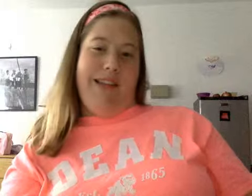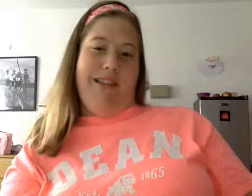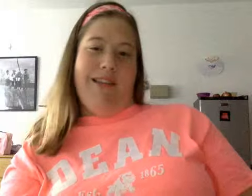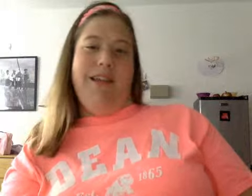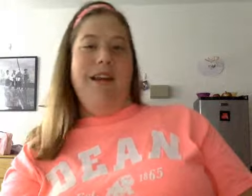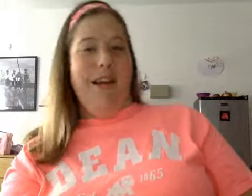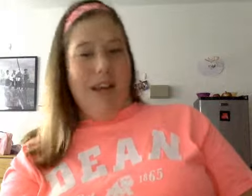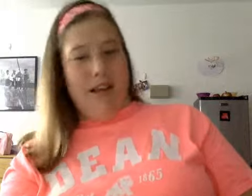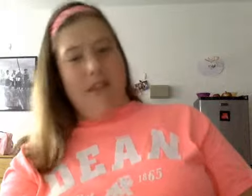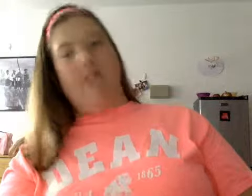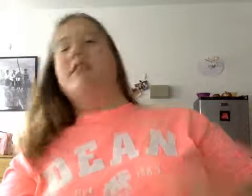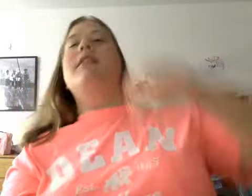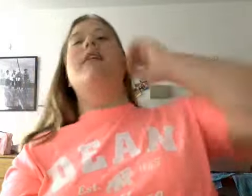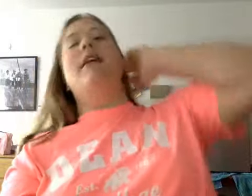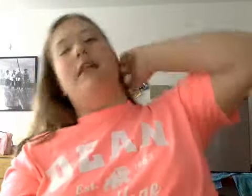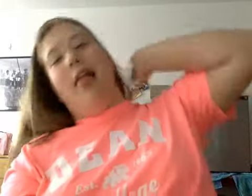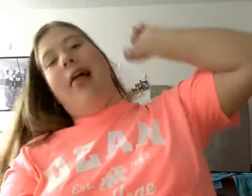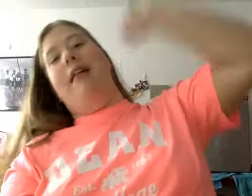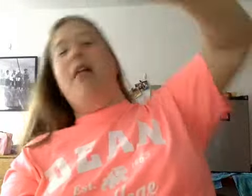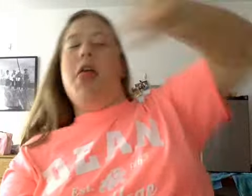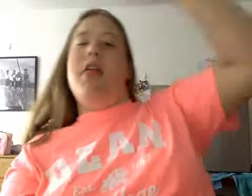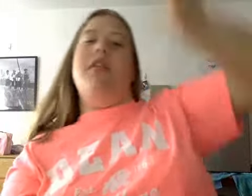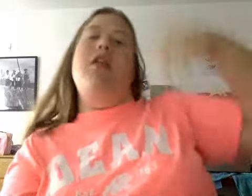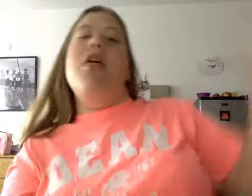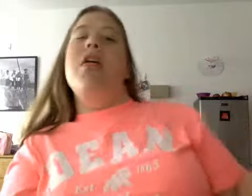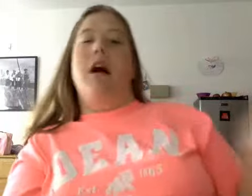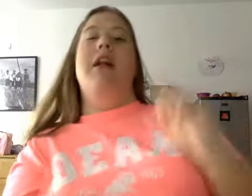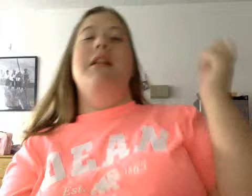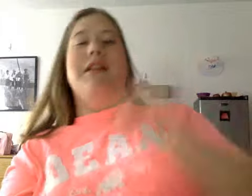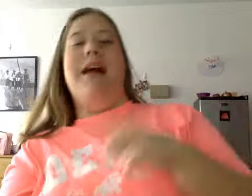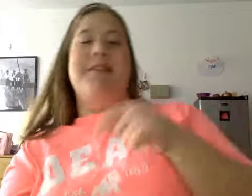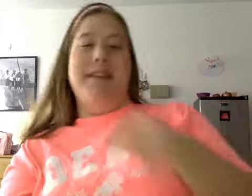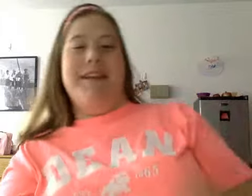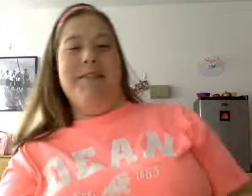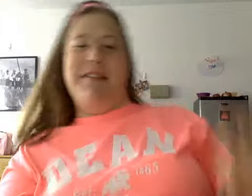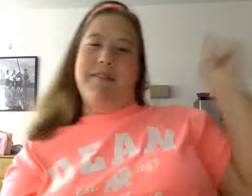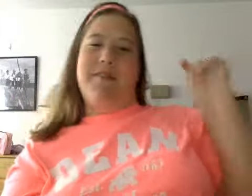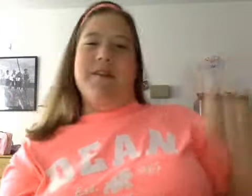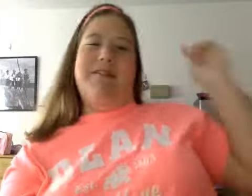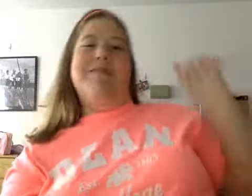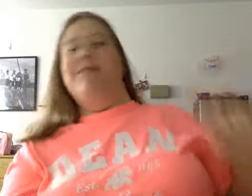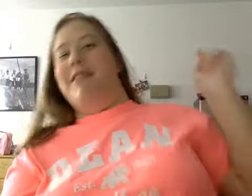last night was the first one